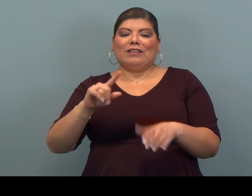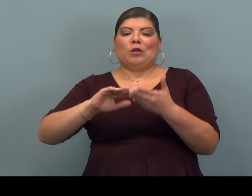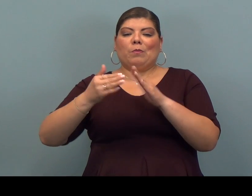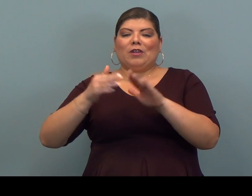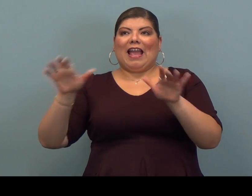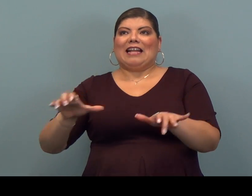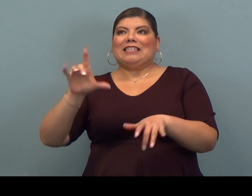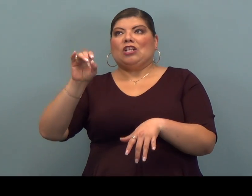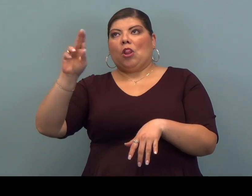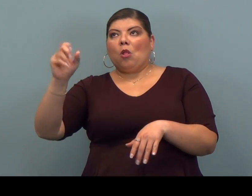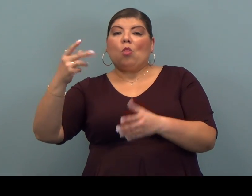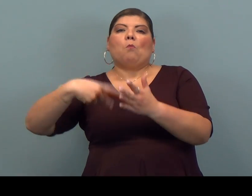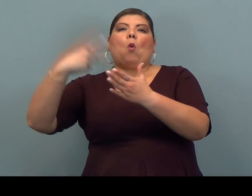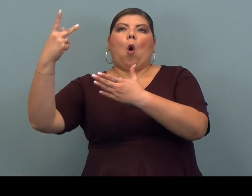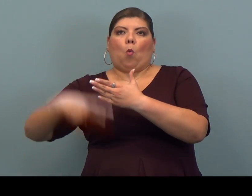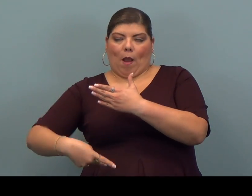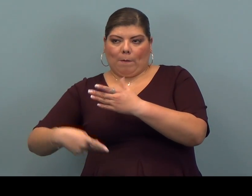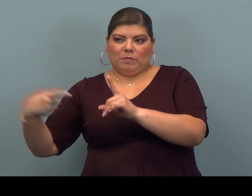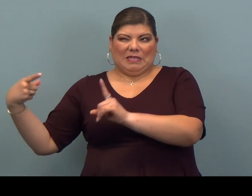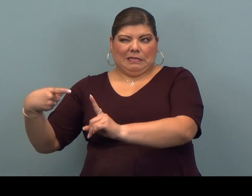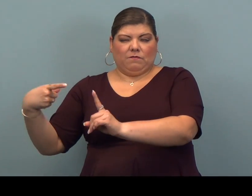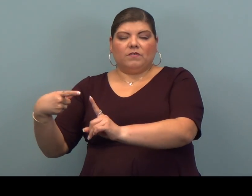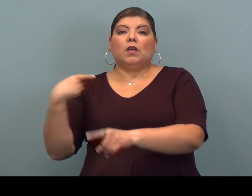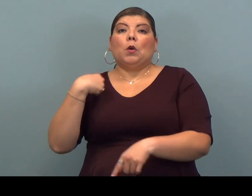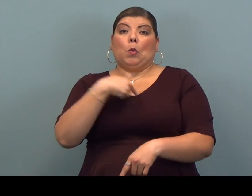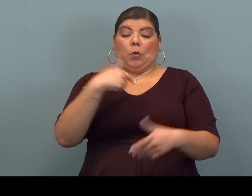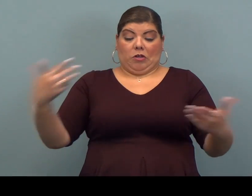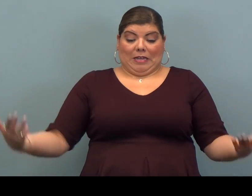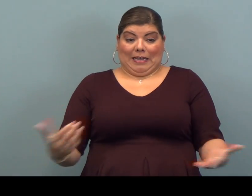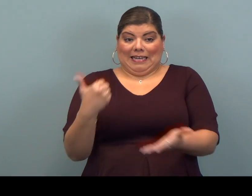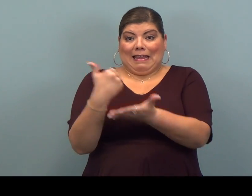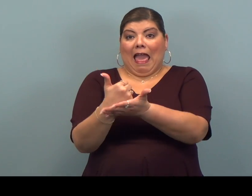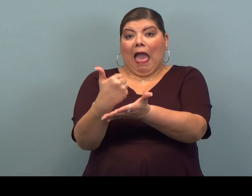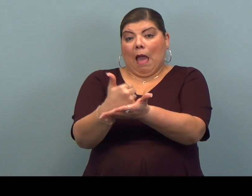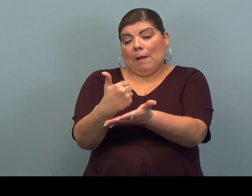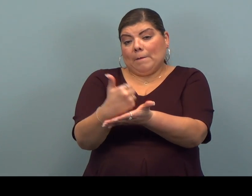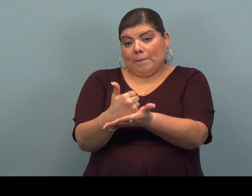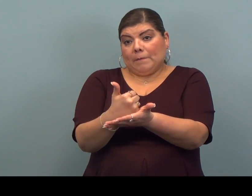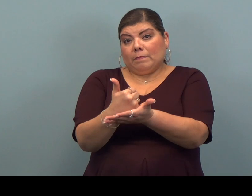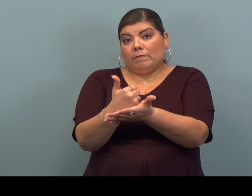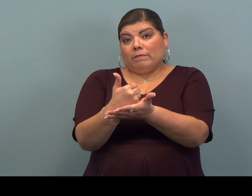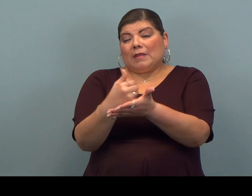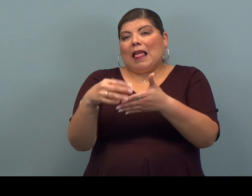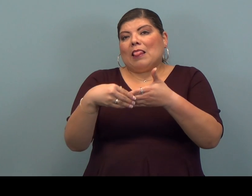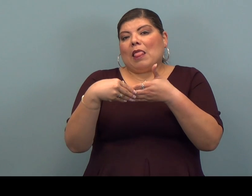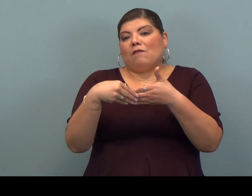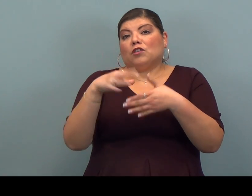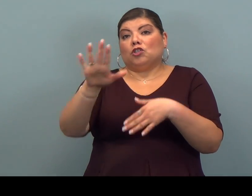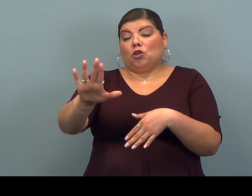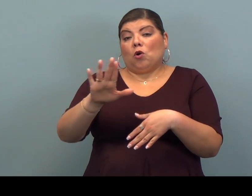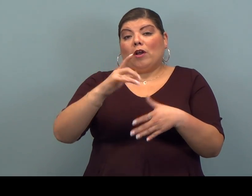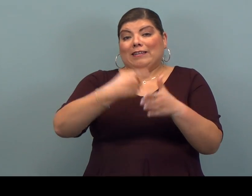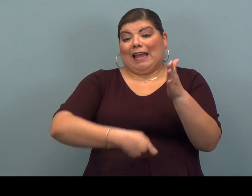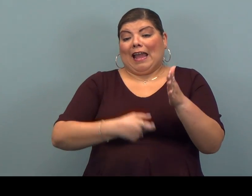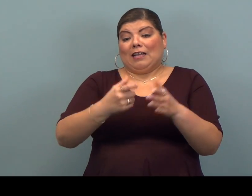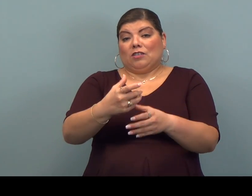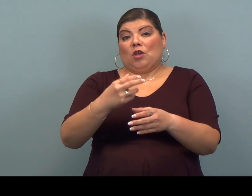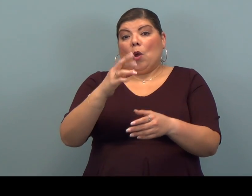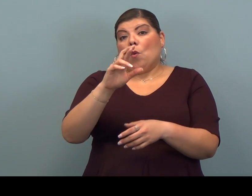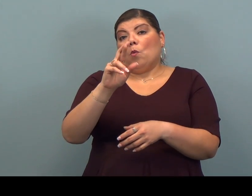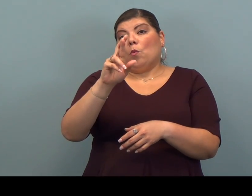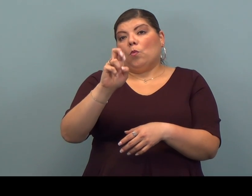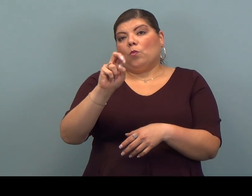Action Duluth program and we are here to help you leverage your tax refund